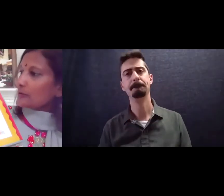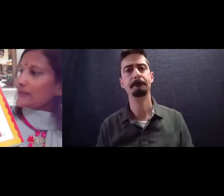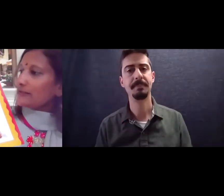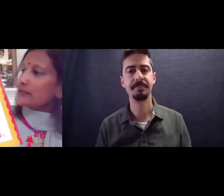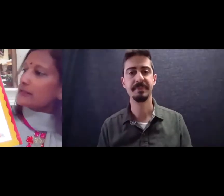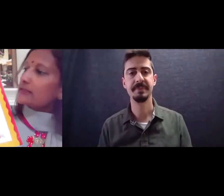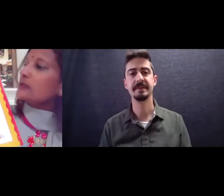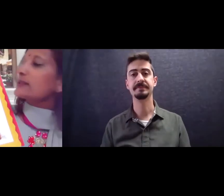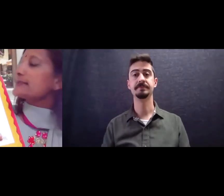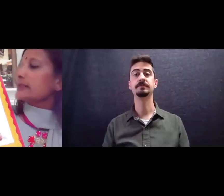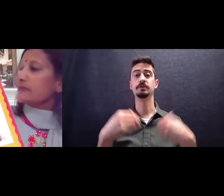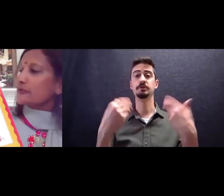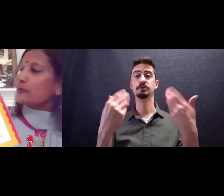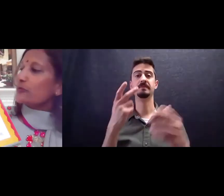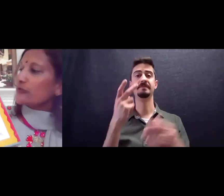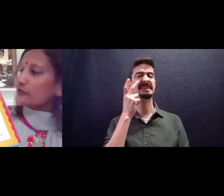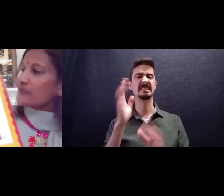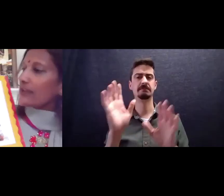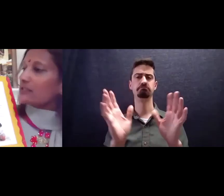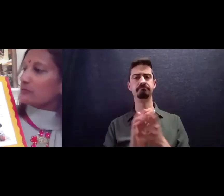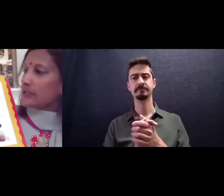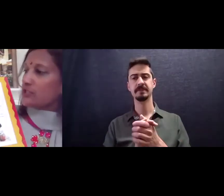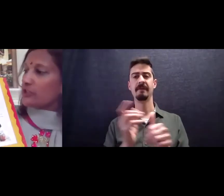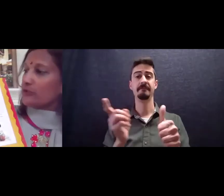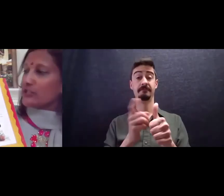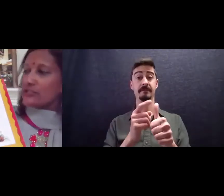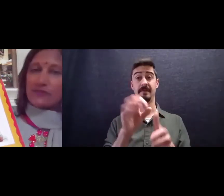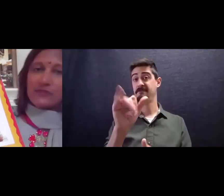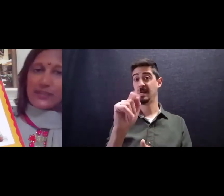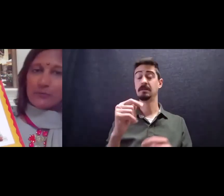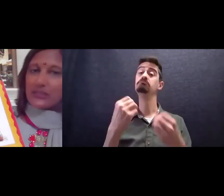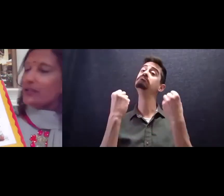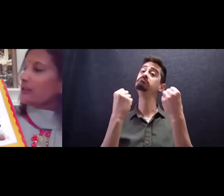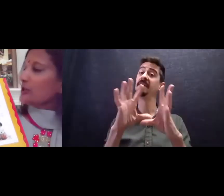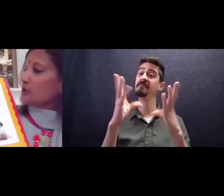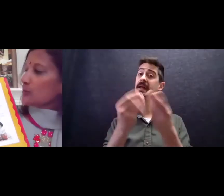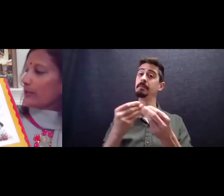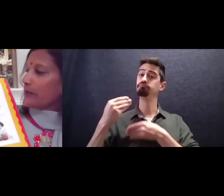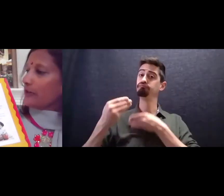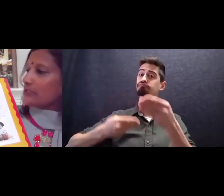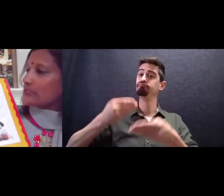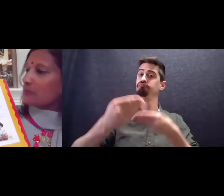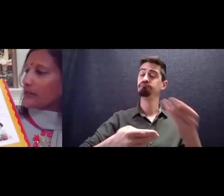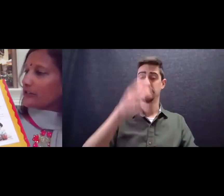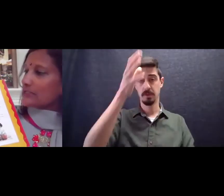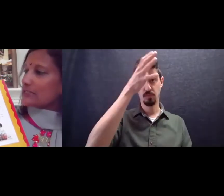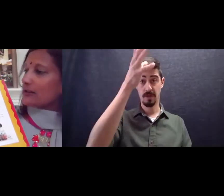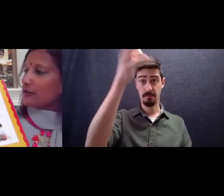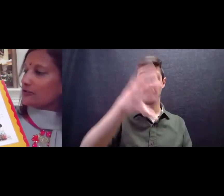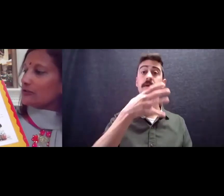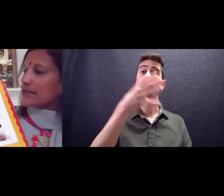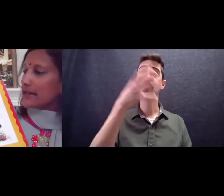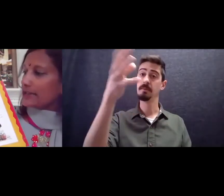and and so let's see the first fact many generations of a family grandparents parents